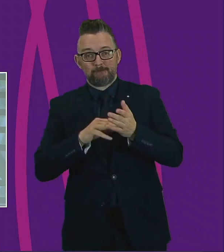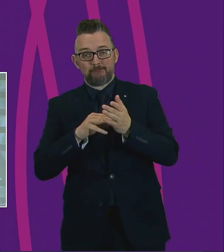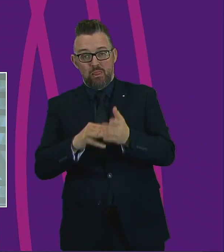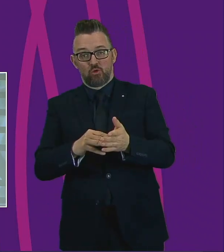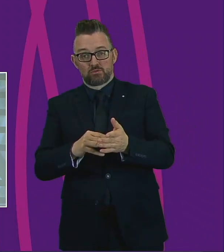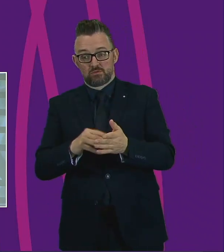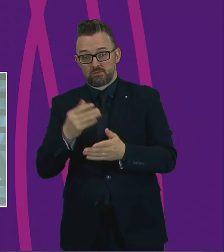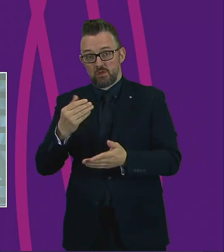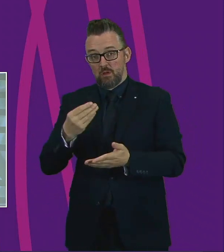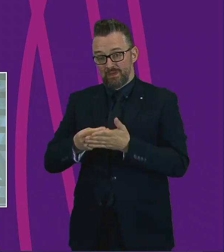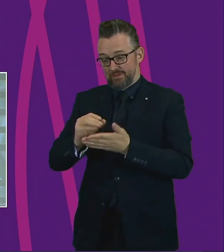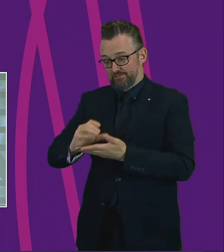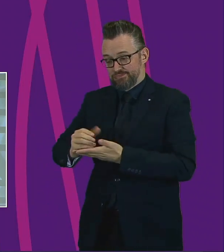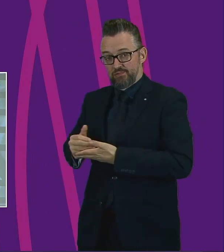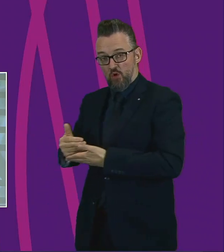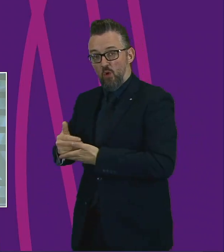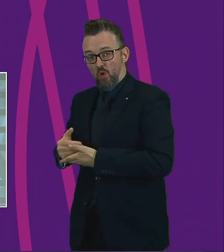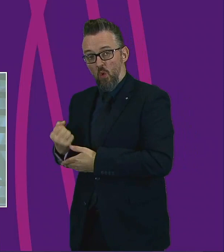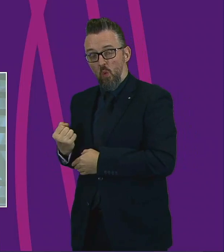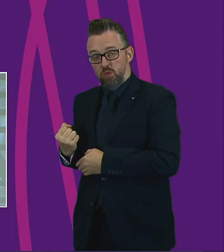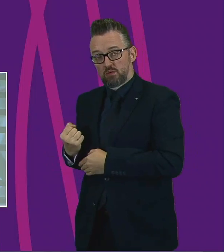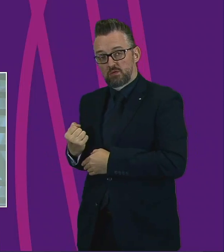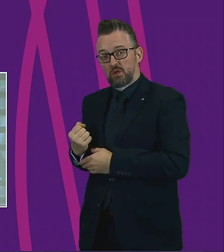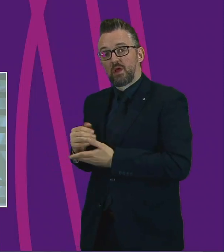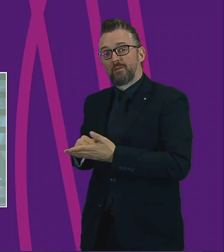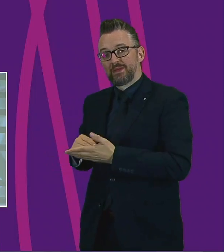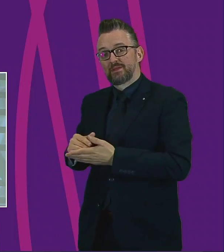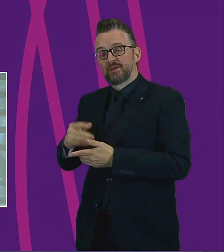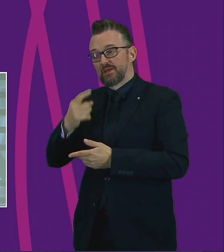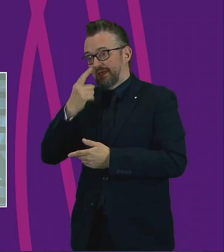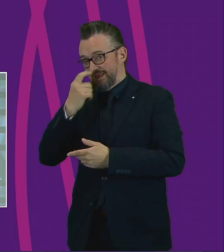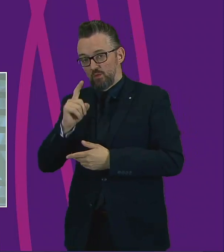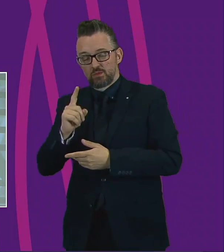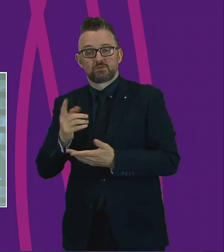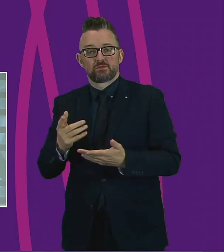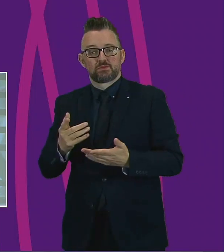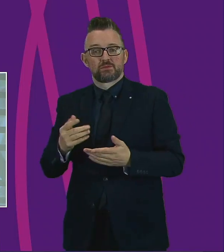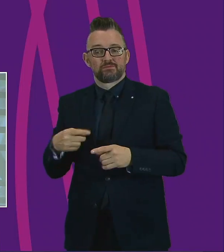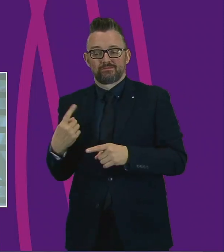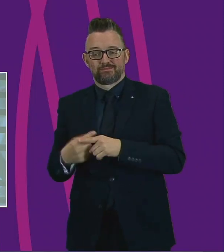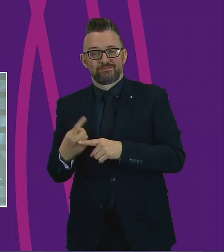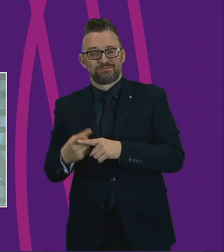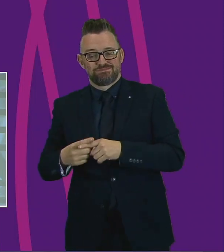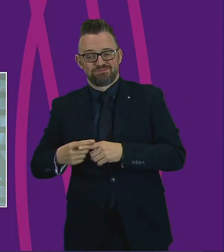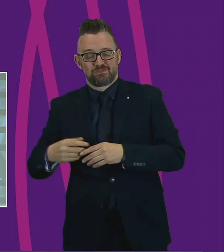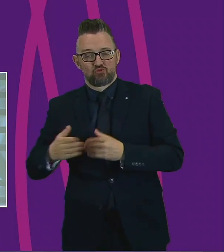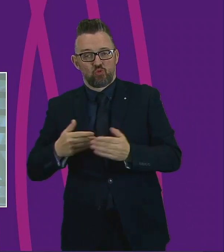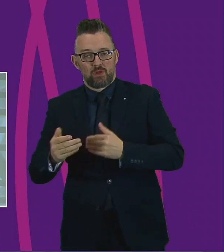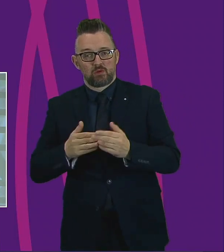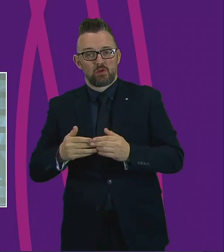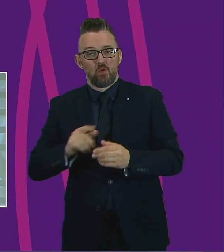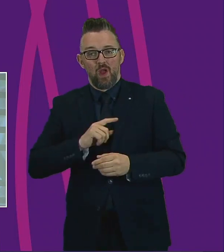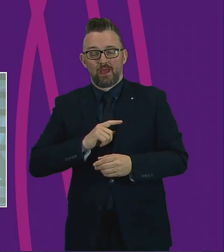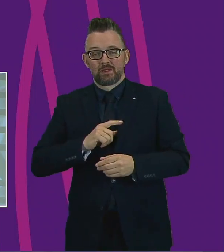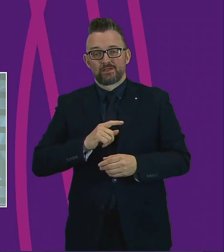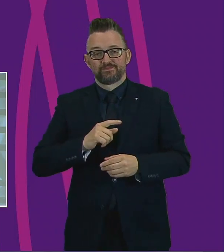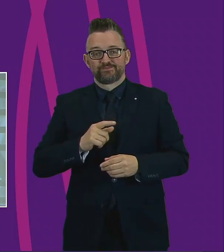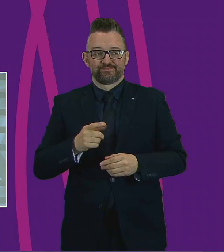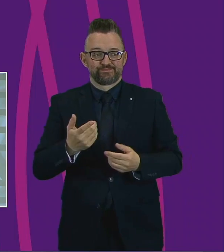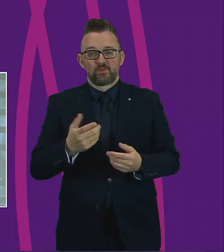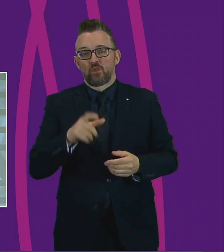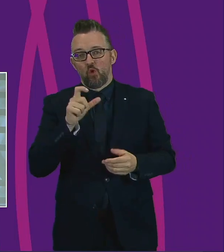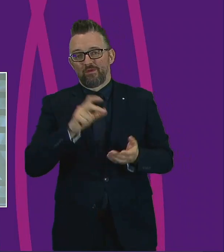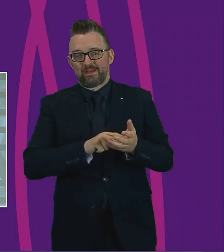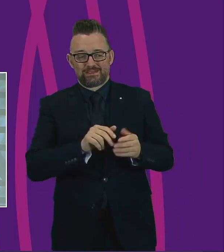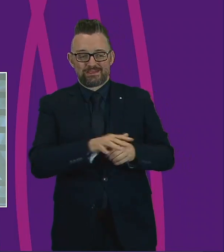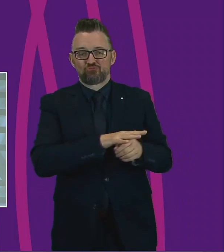to be kept in reserve to allow speedy and flexible action when needed to deal with the rapidly changing circumstances